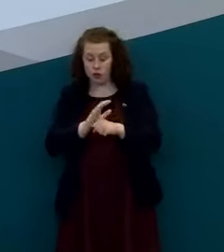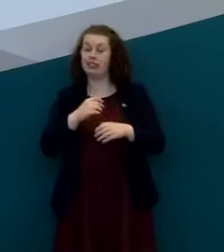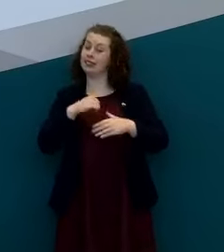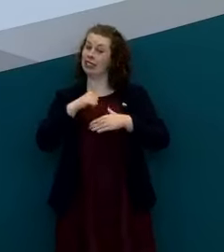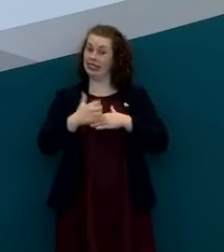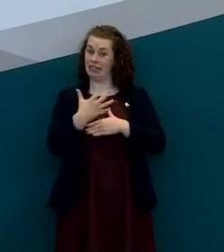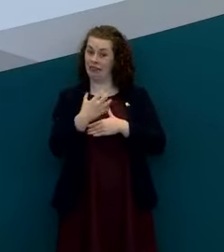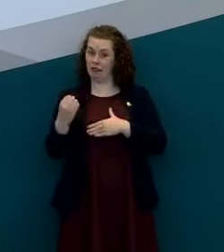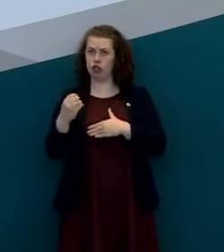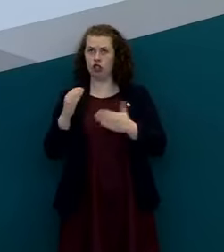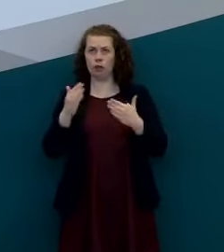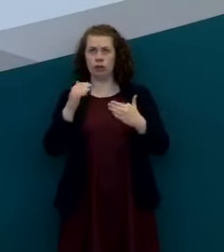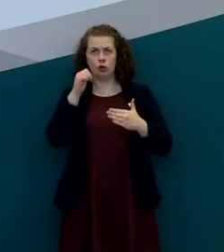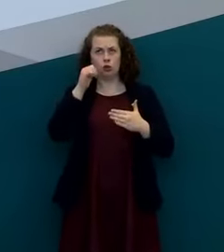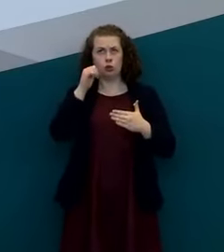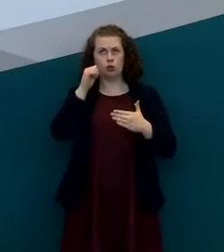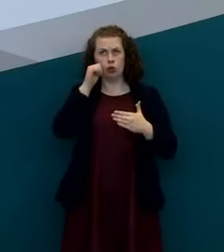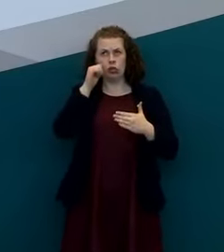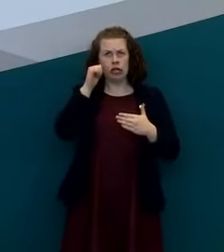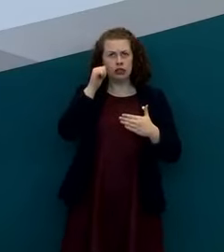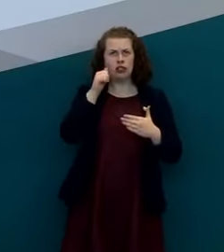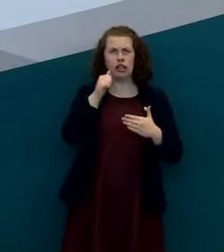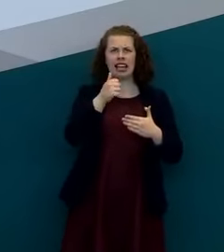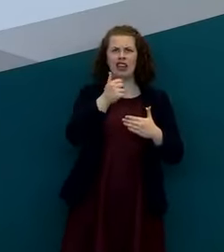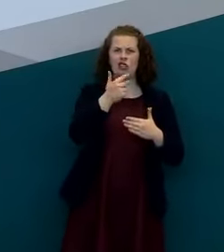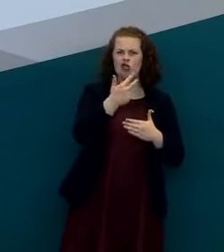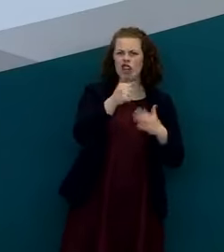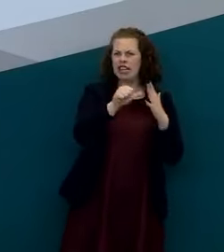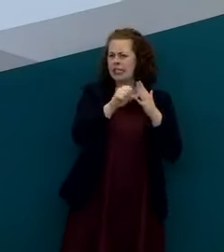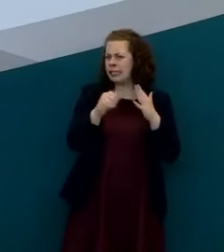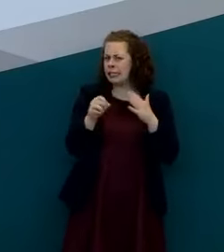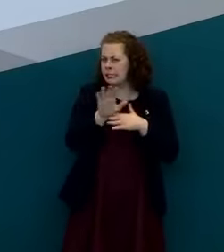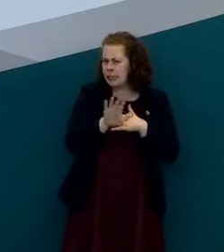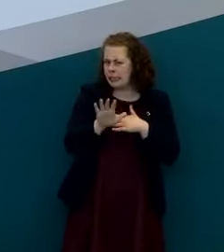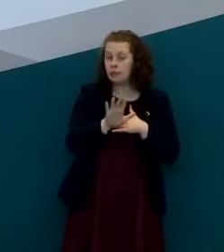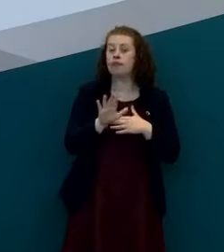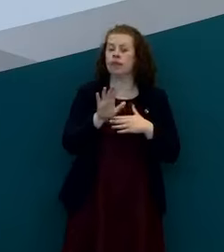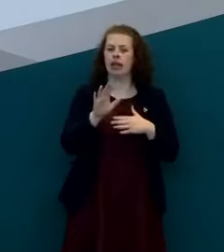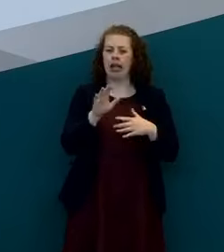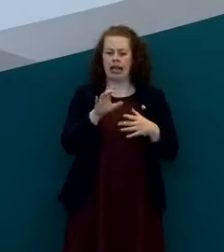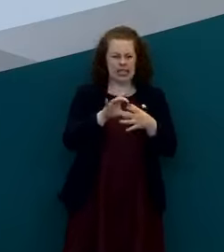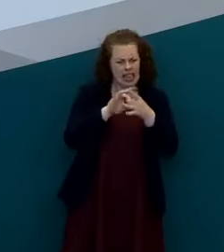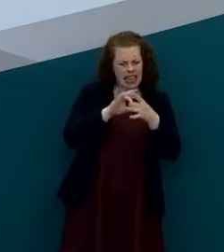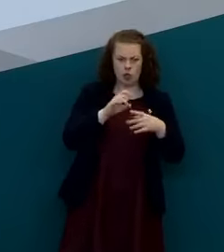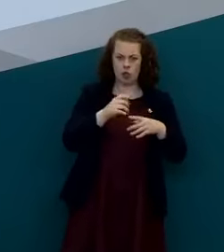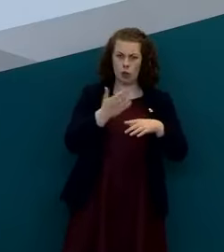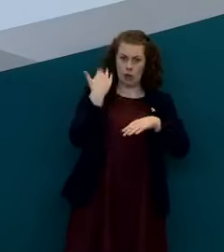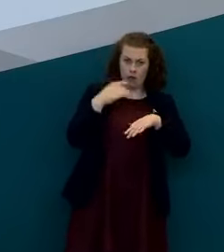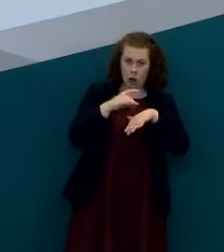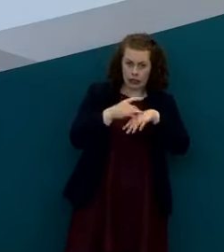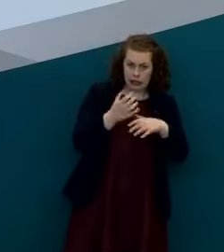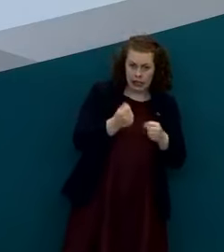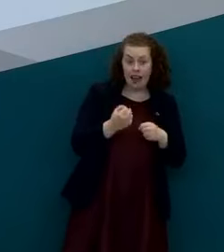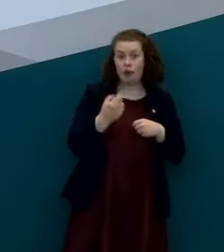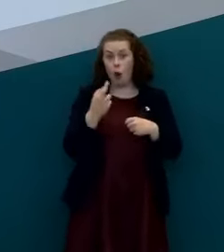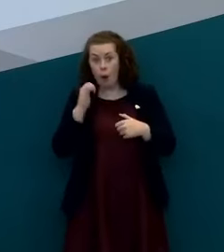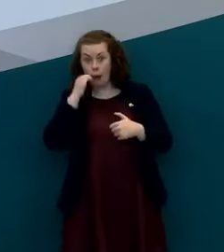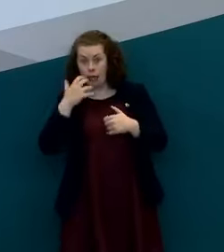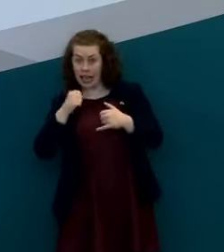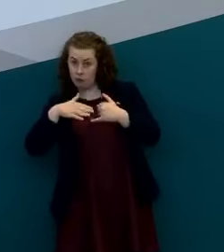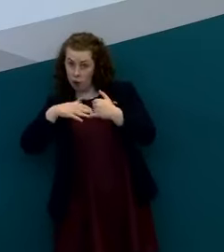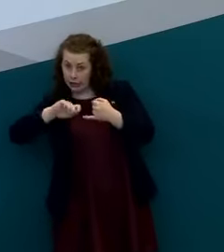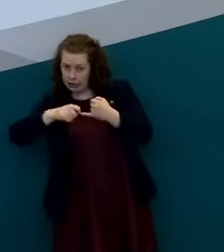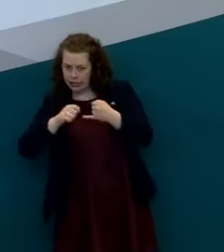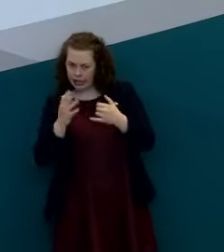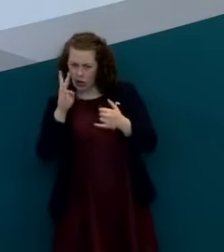compared to i think 360 or so yesterday something to do with the underlying disease or something to do with the fact that we did more testing and we think it's much